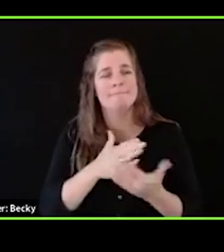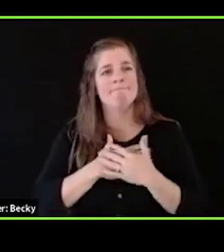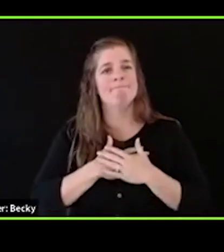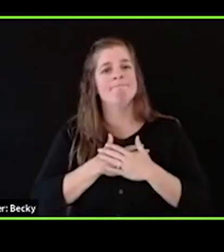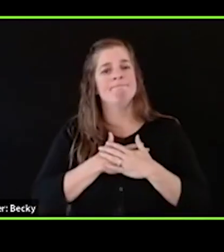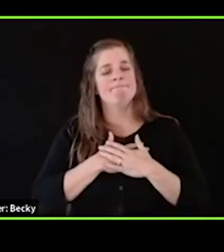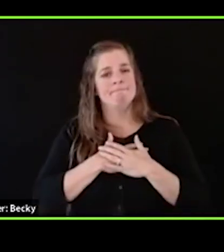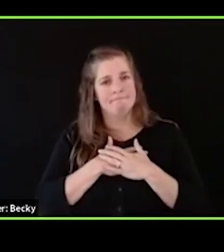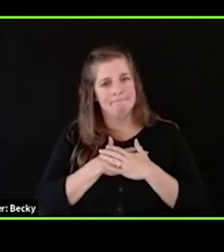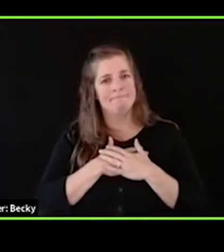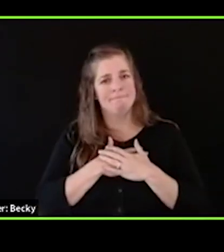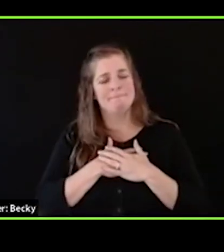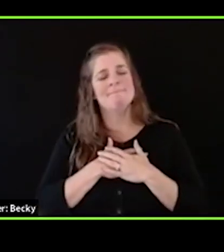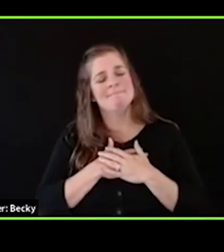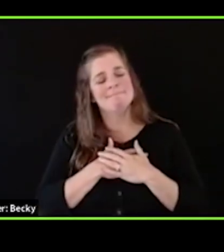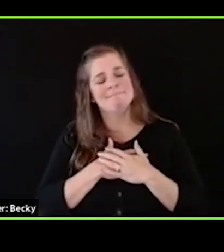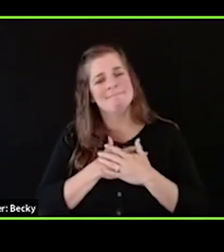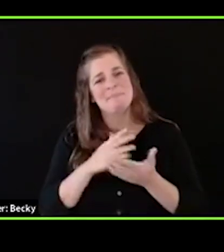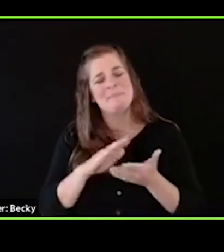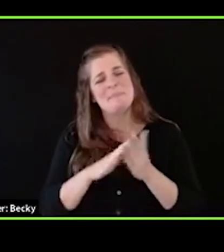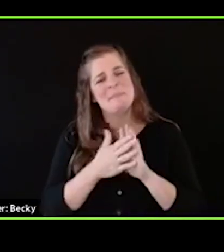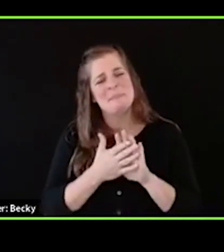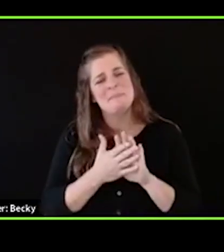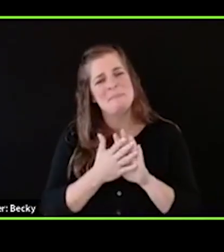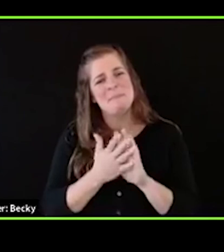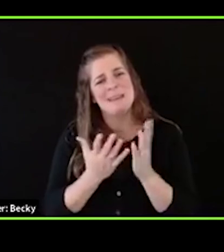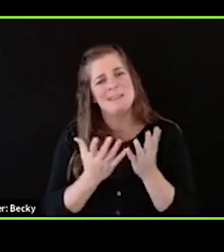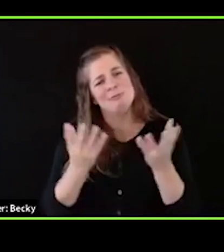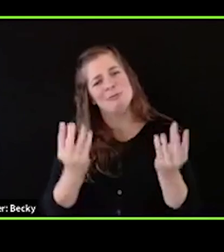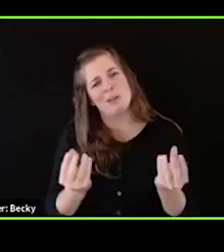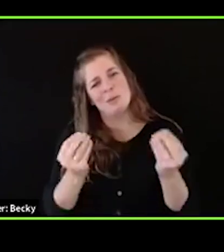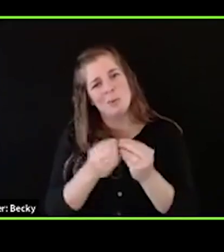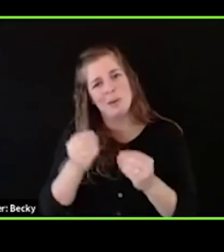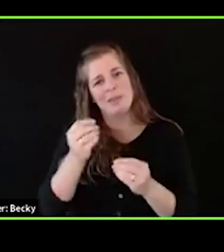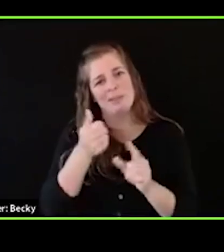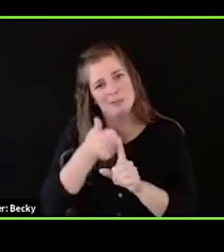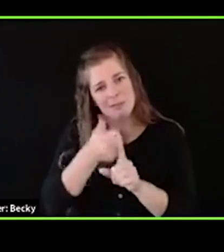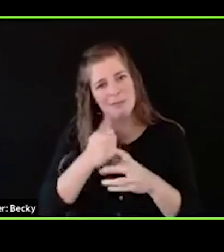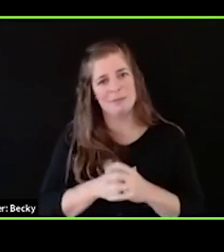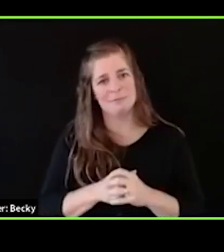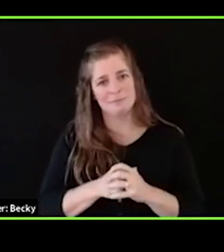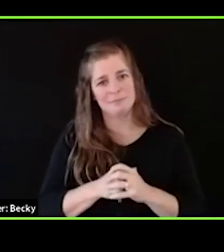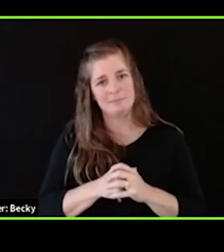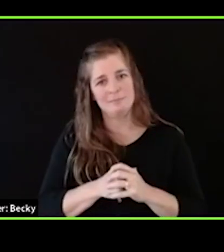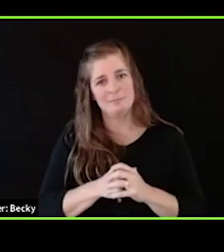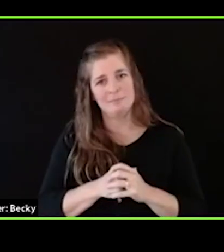gentleness and tenderness as we hold this possibility in our hearts and minds. On the front of behaviors,